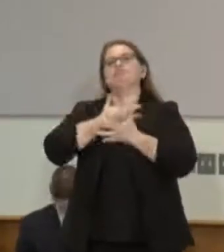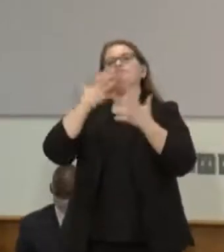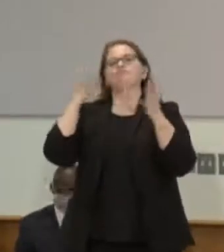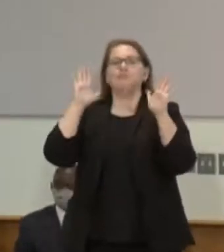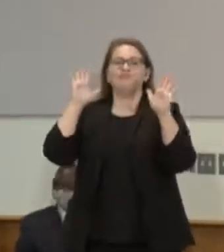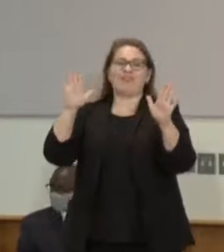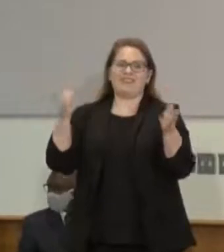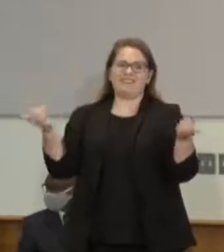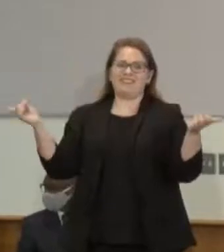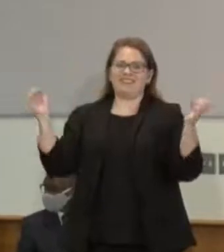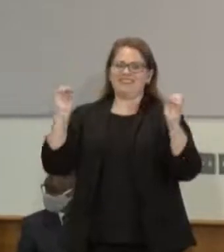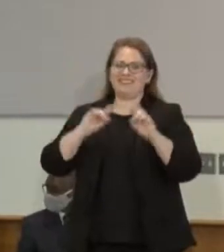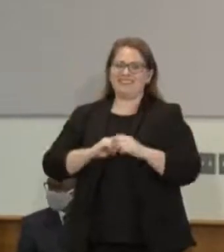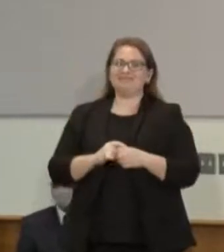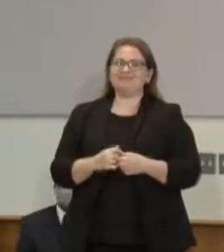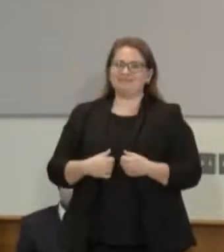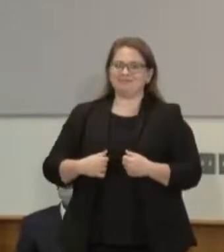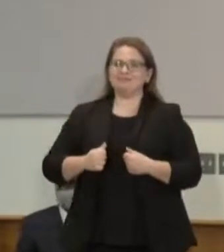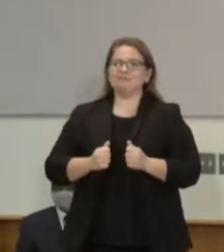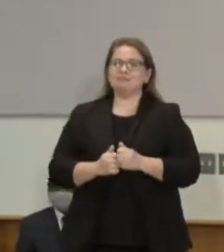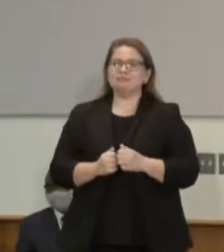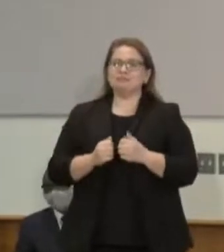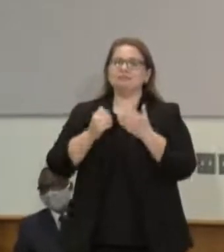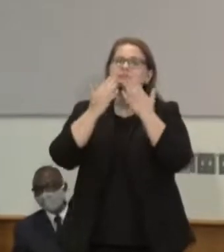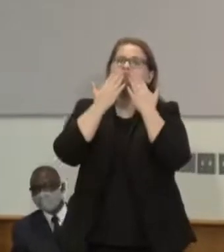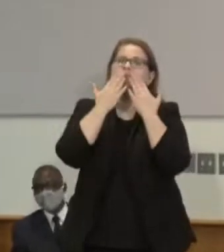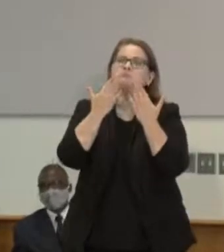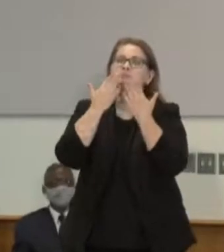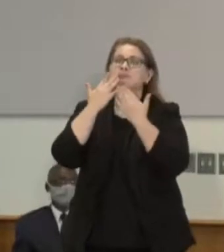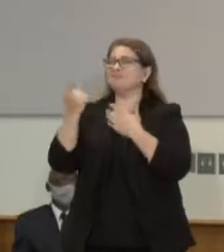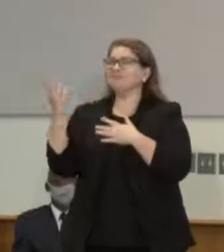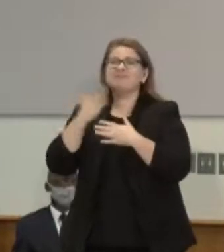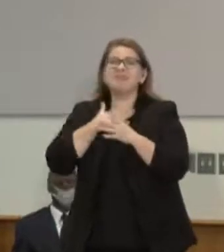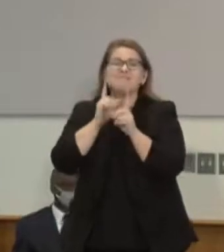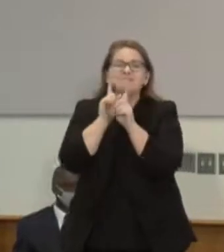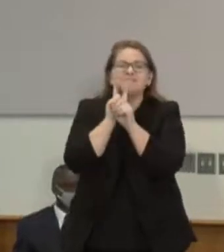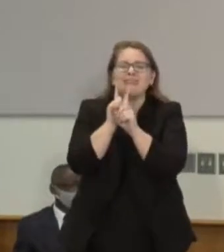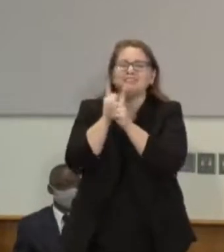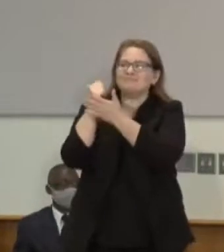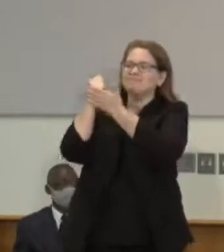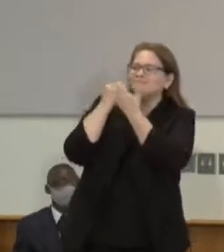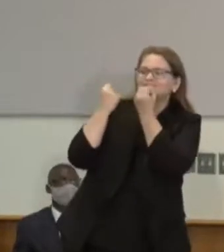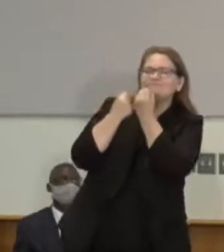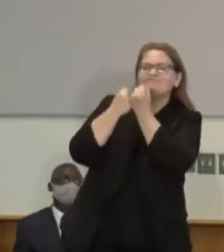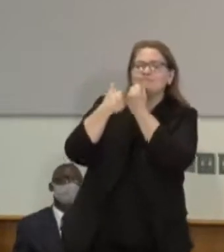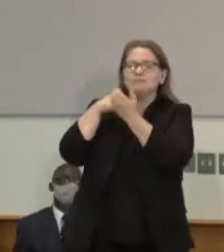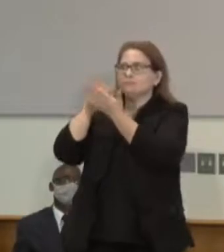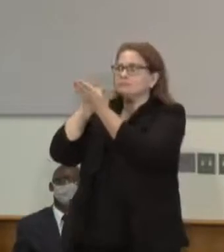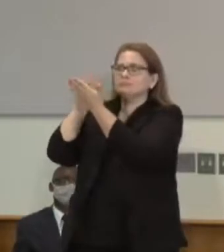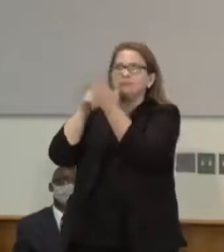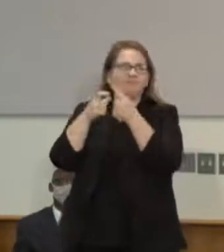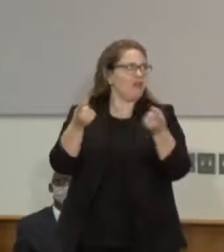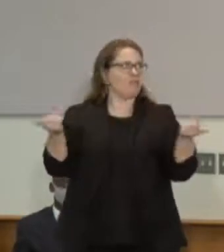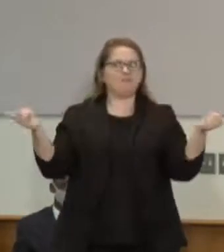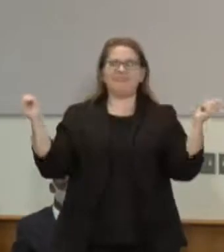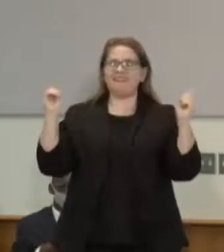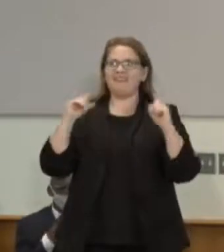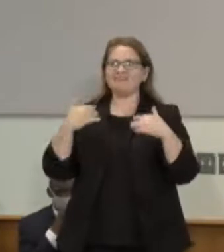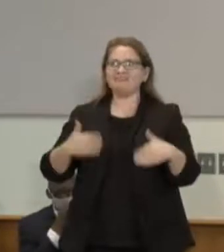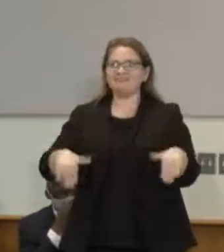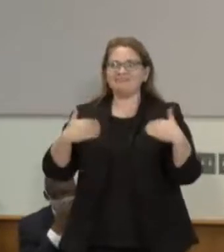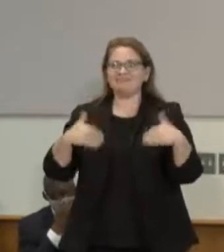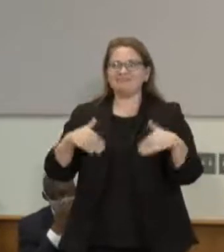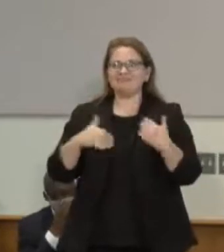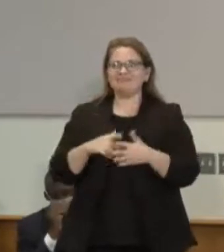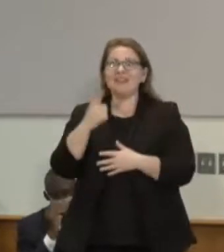here are mentors to me, have taken the time. I have walked and learned about the beauty of Hmong culture with